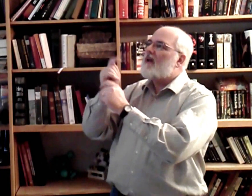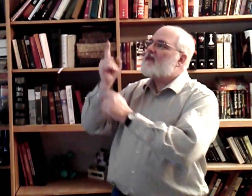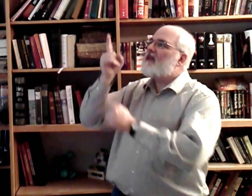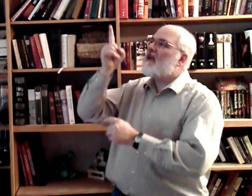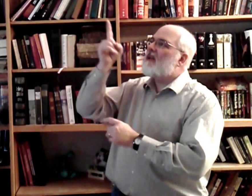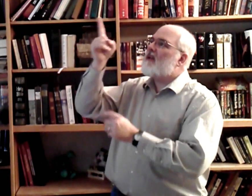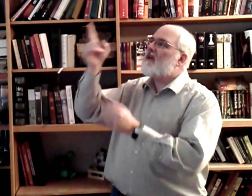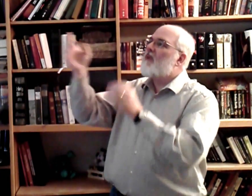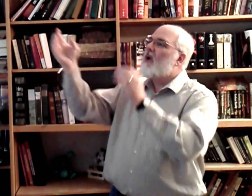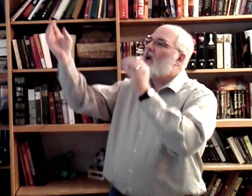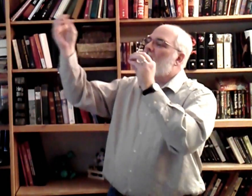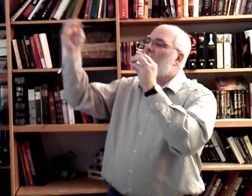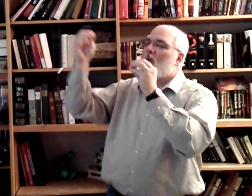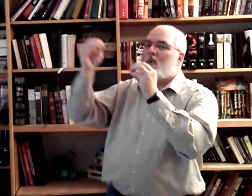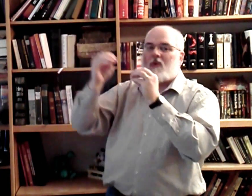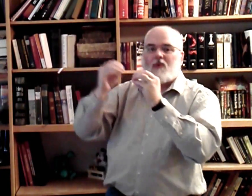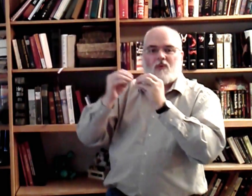Him more.